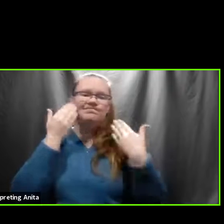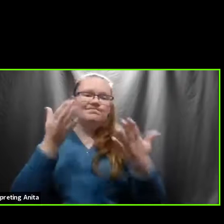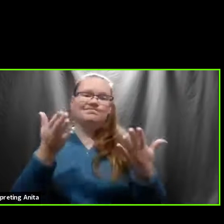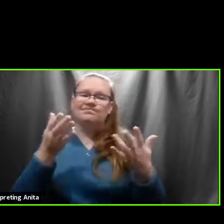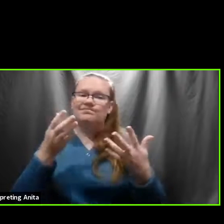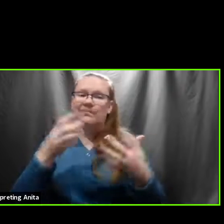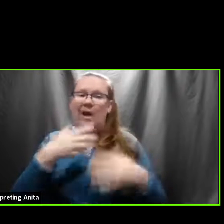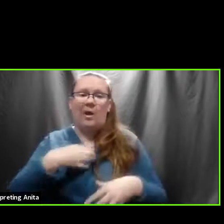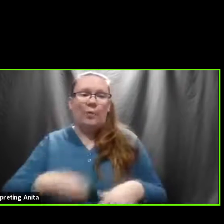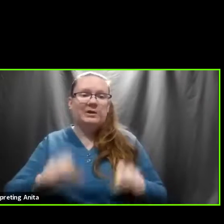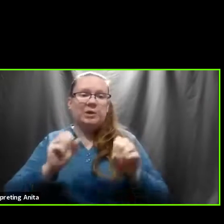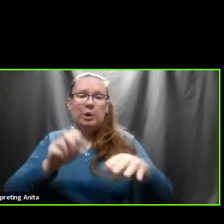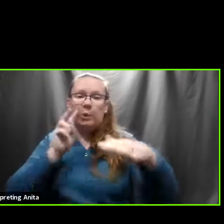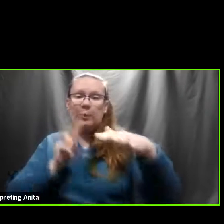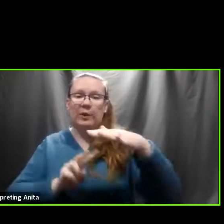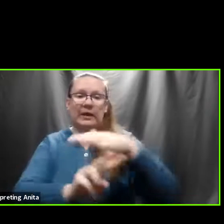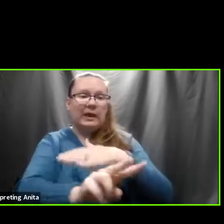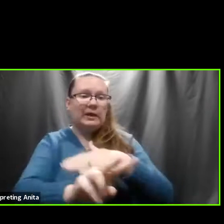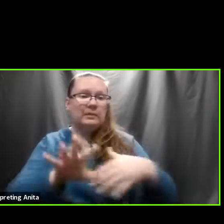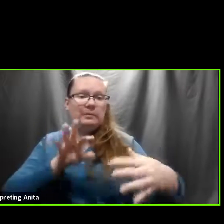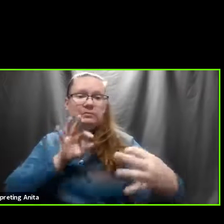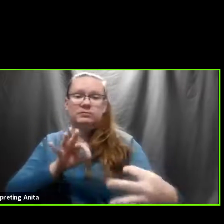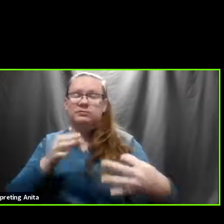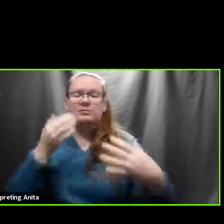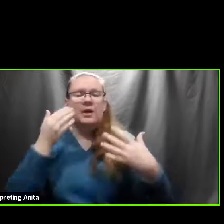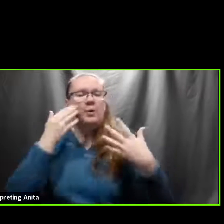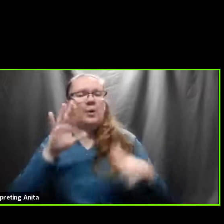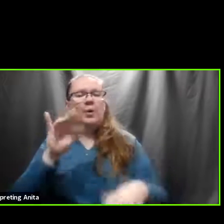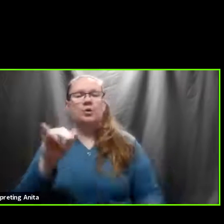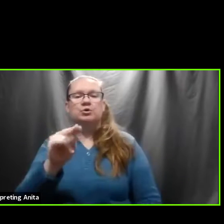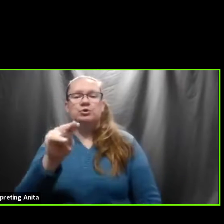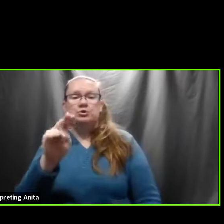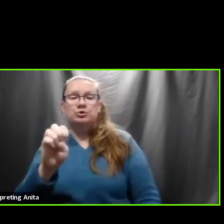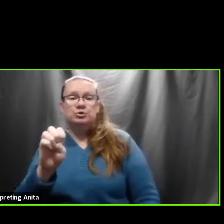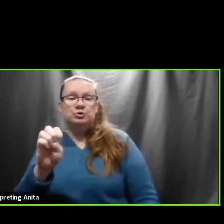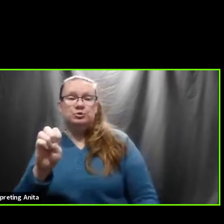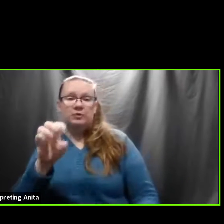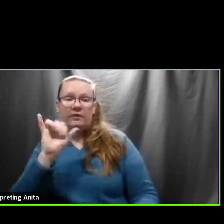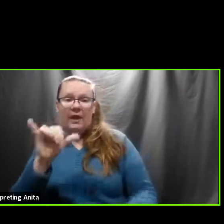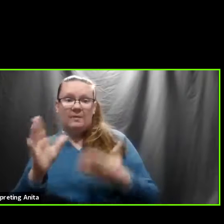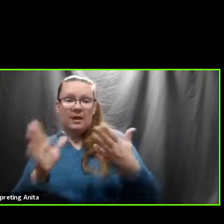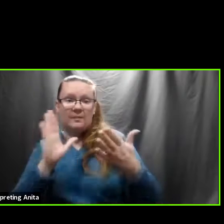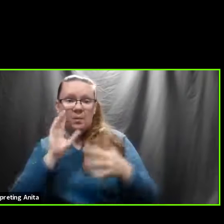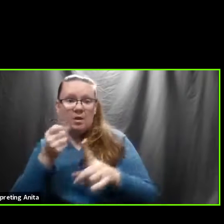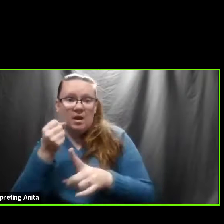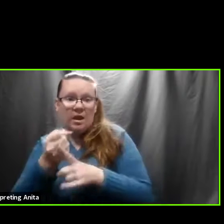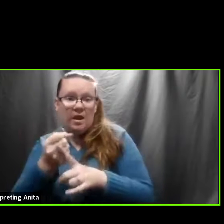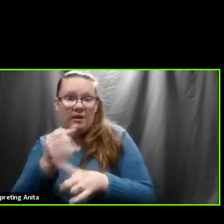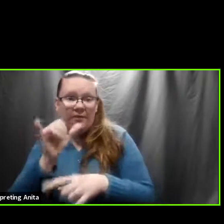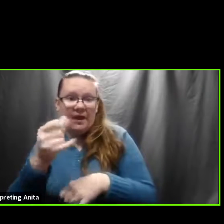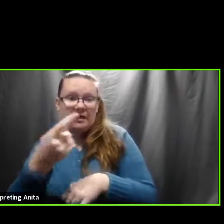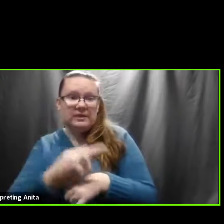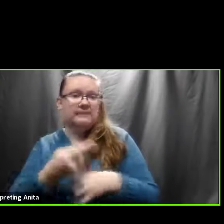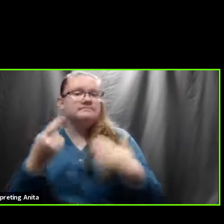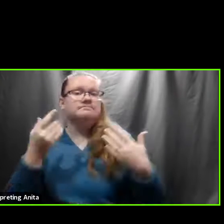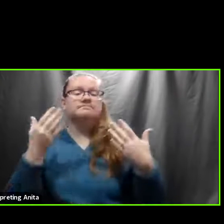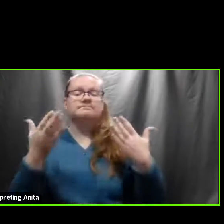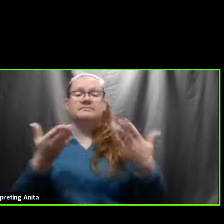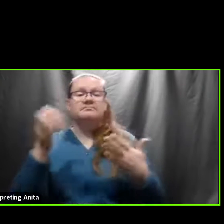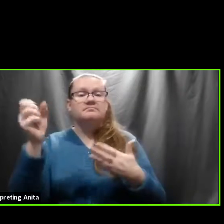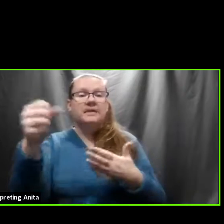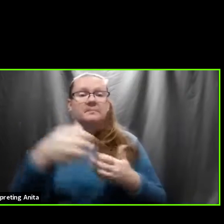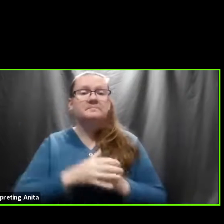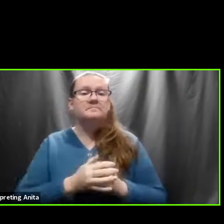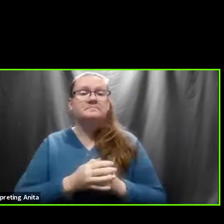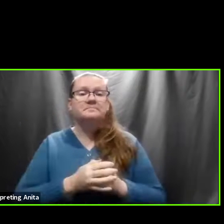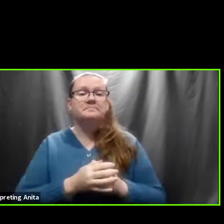ball. You know, is June, is, is June a, maybe a date to shoot for sometime in that, in that arena? Yeah. I